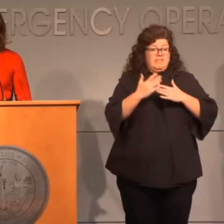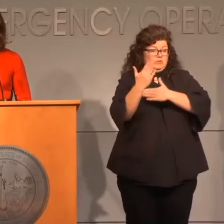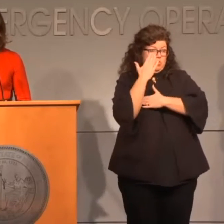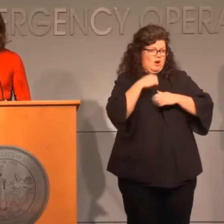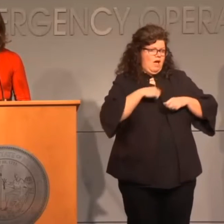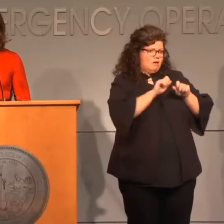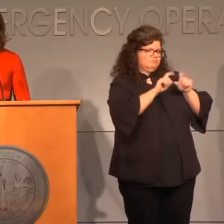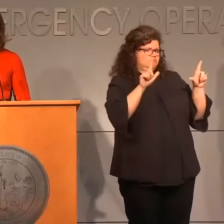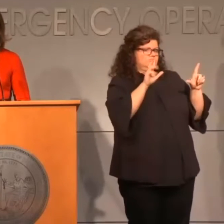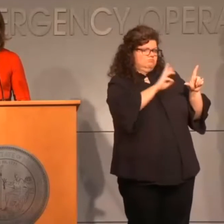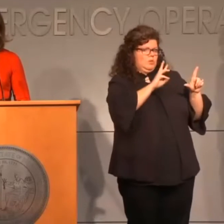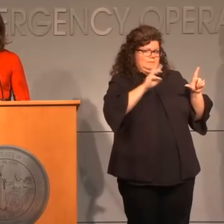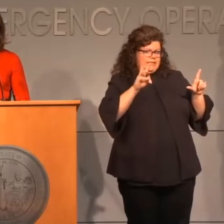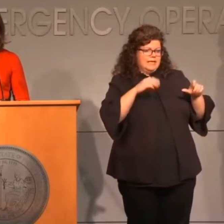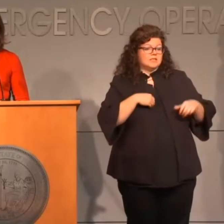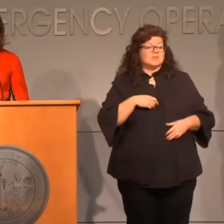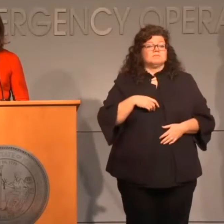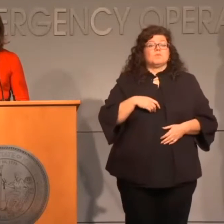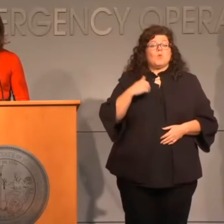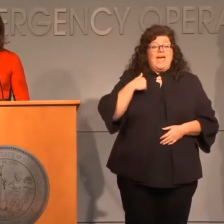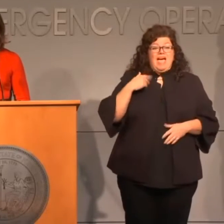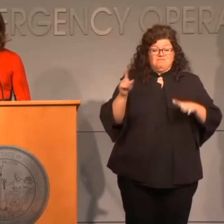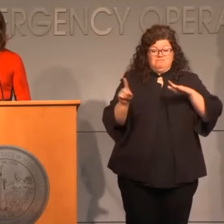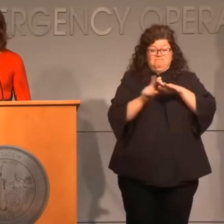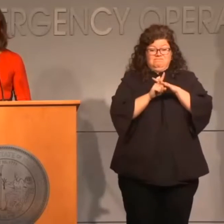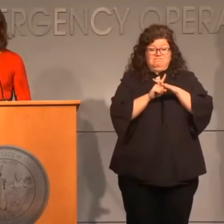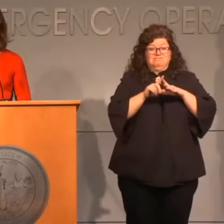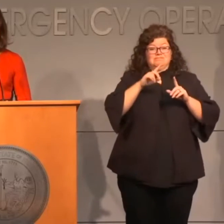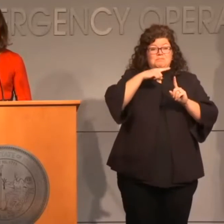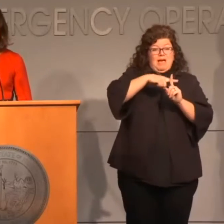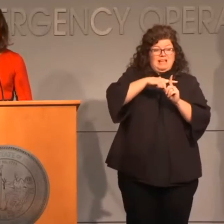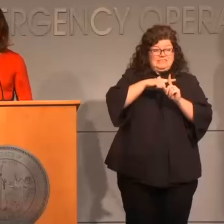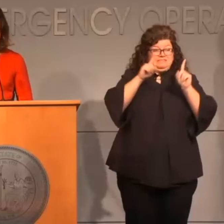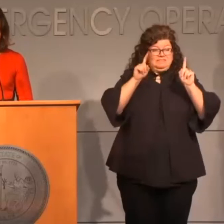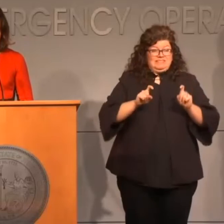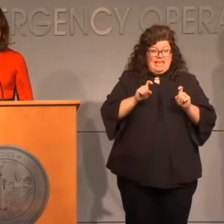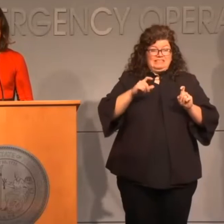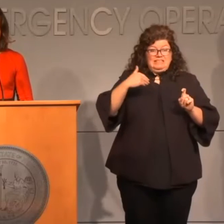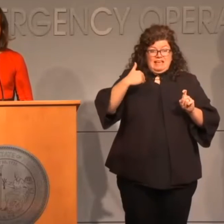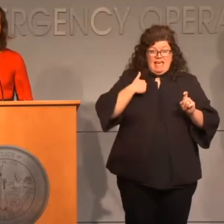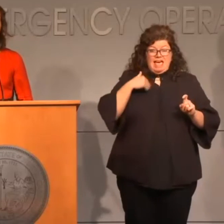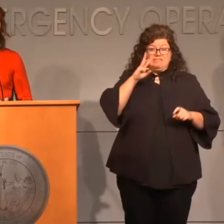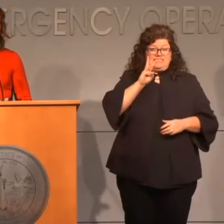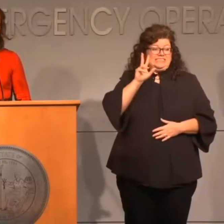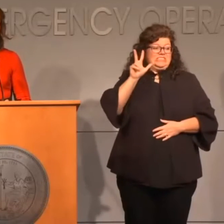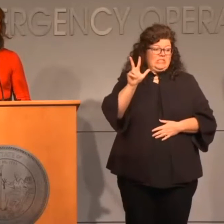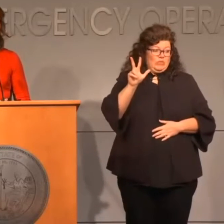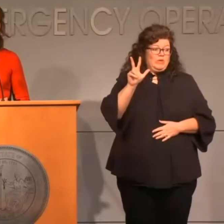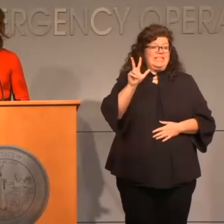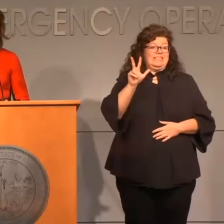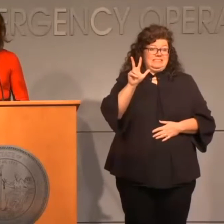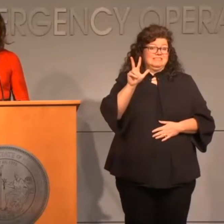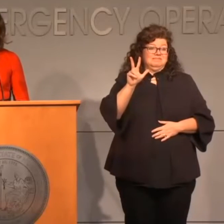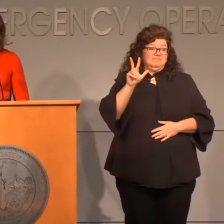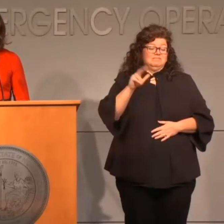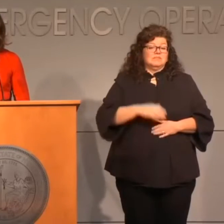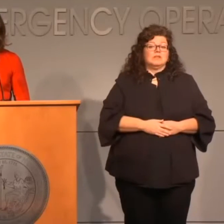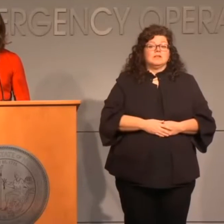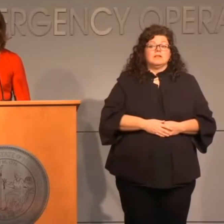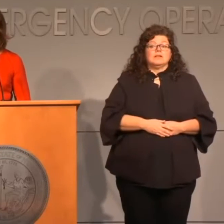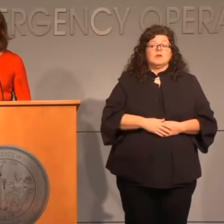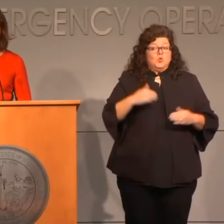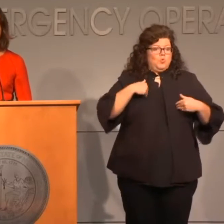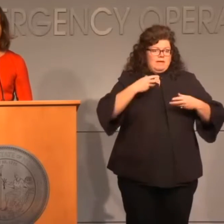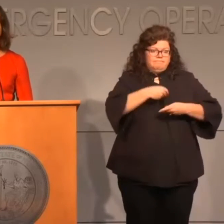morning, that we have 63 positive cases in 18 counties. And we know that more than 1,800